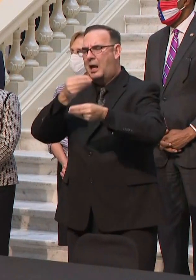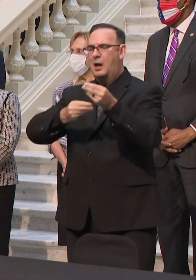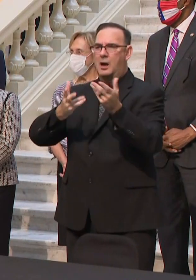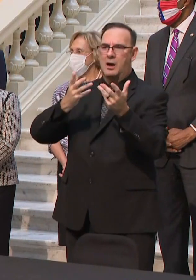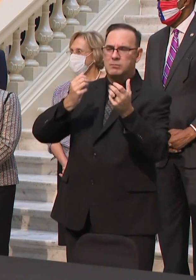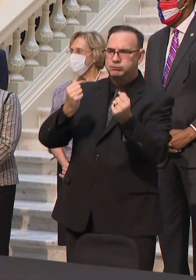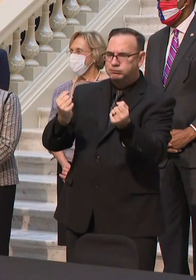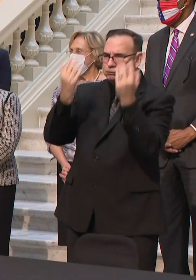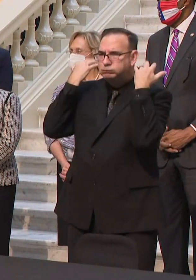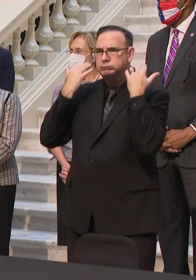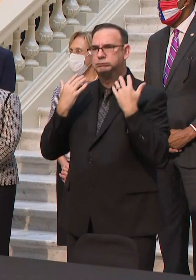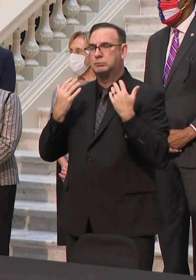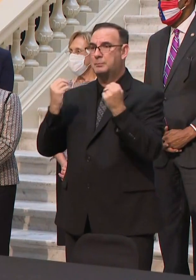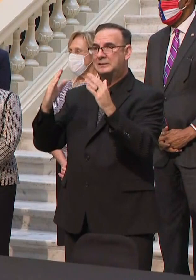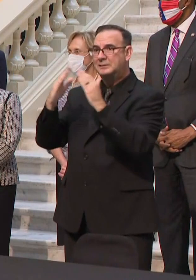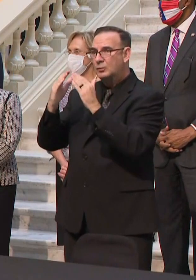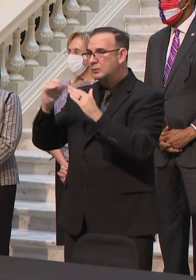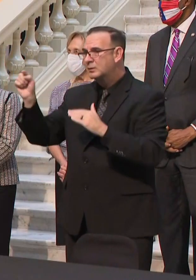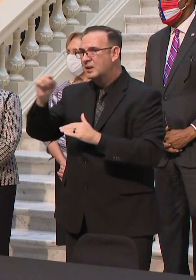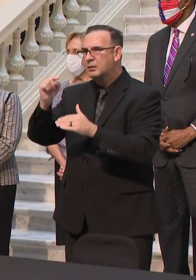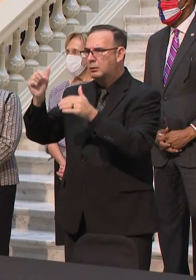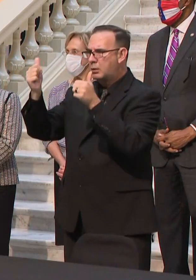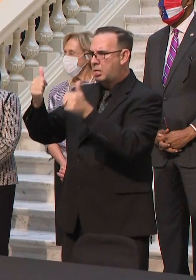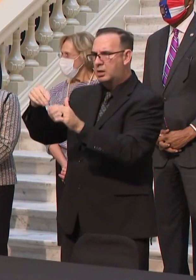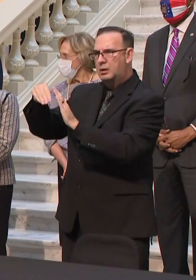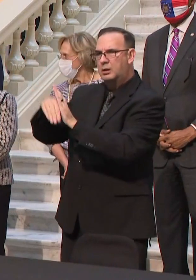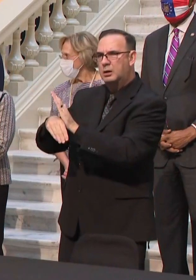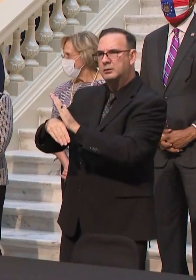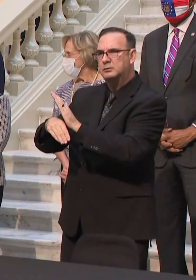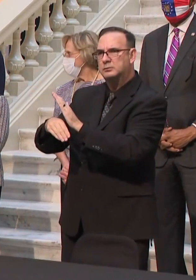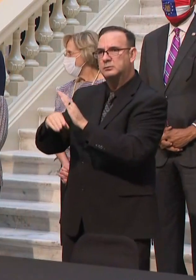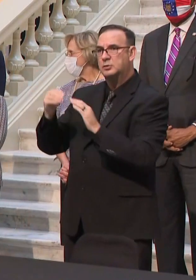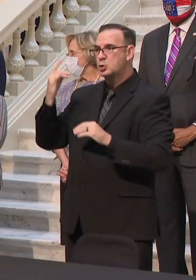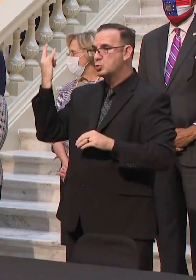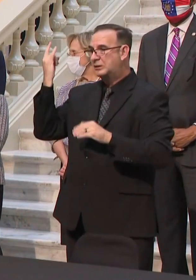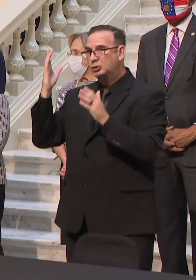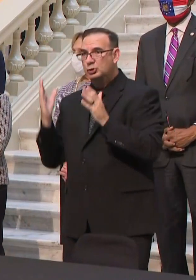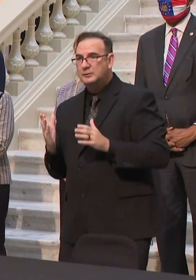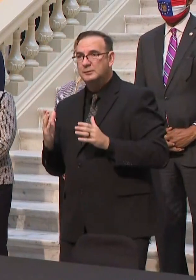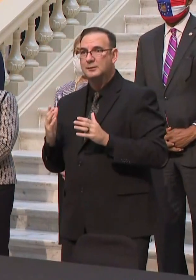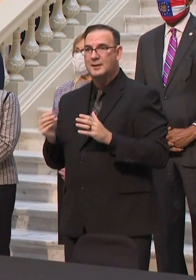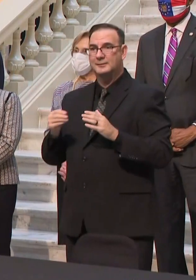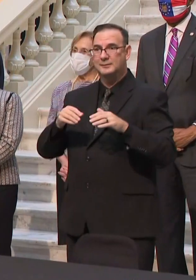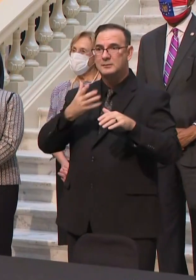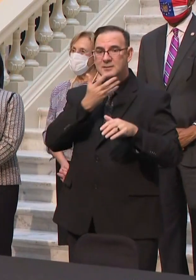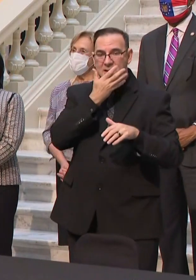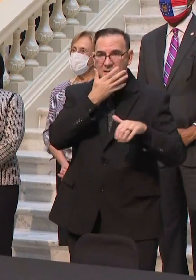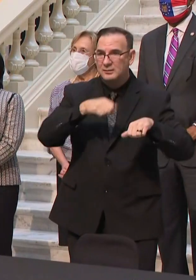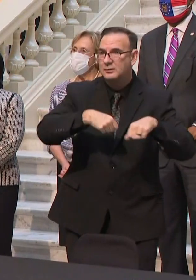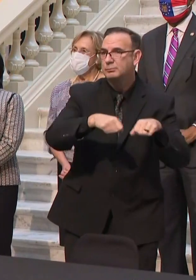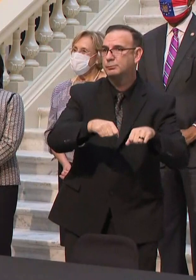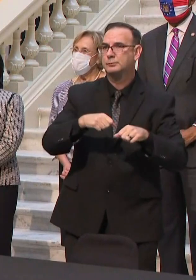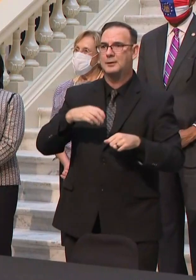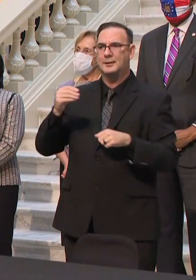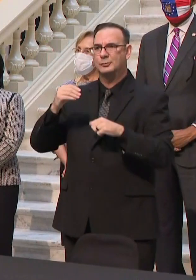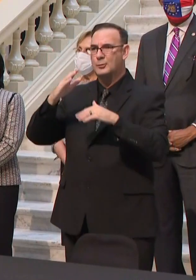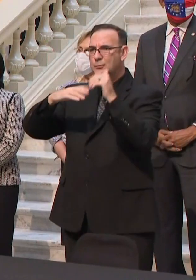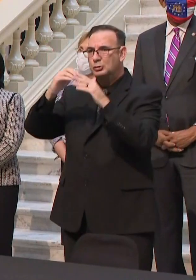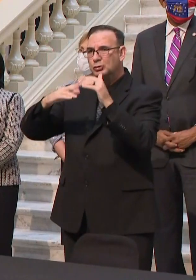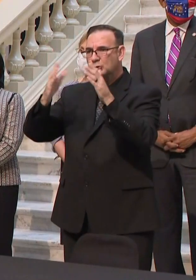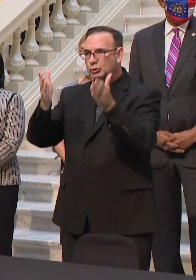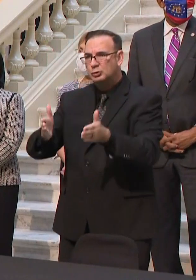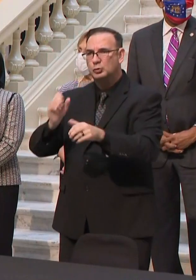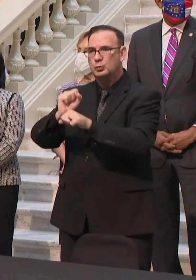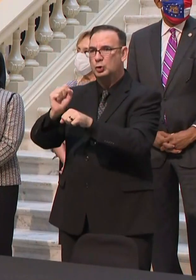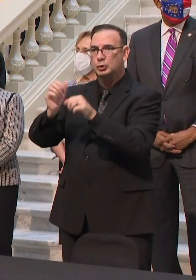hard-working Georgians along the way, waiters, waitresses, landscapers, construction workers, folks working part